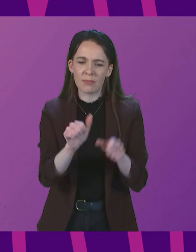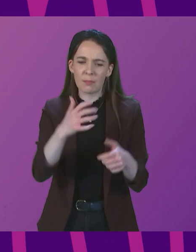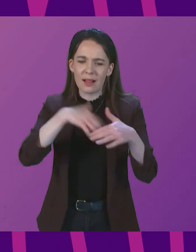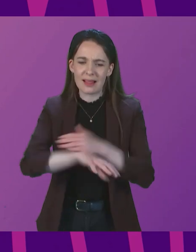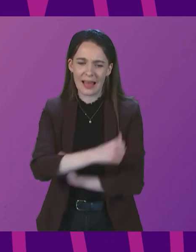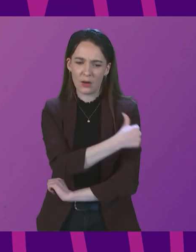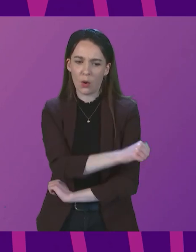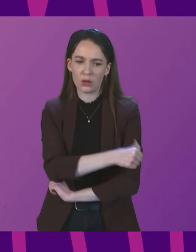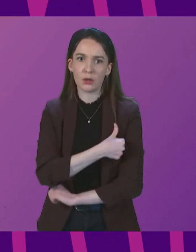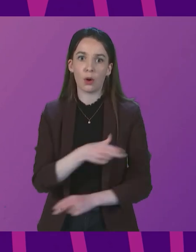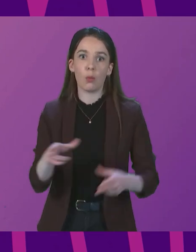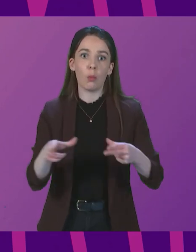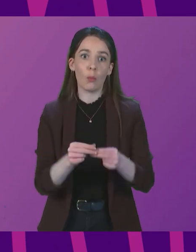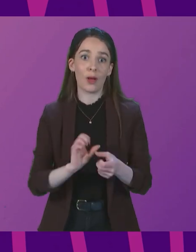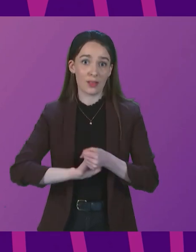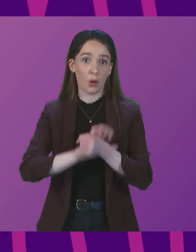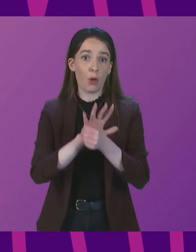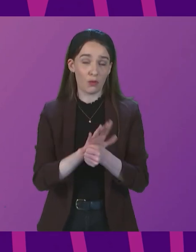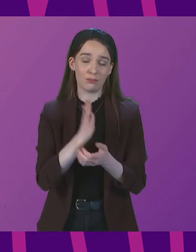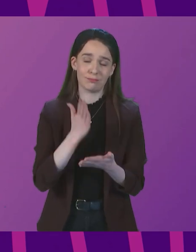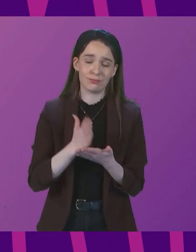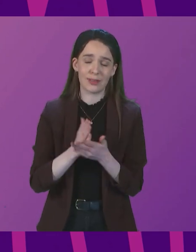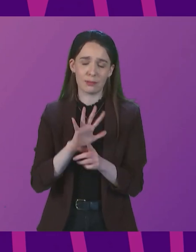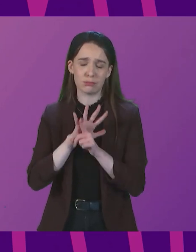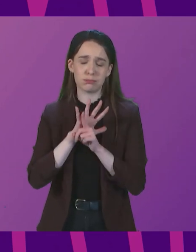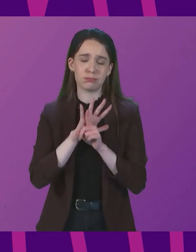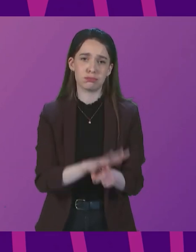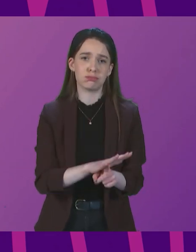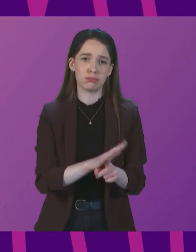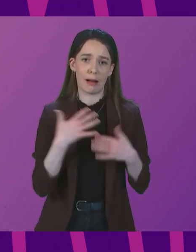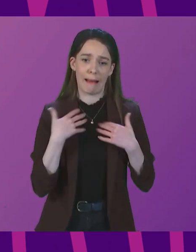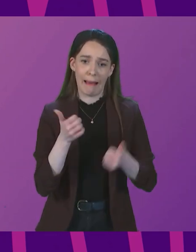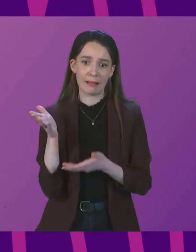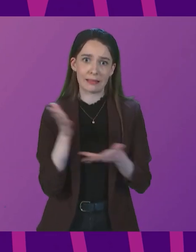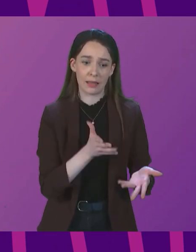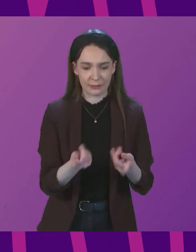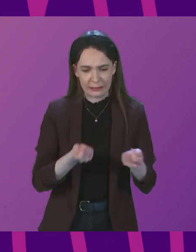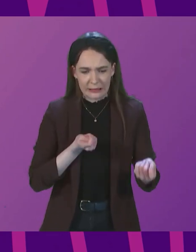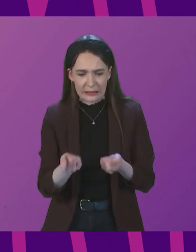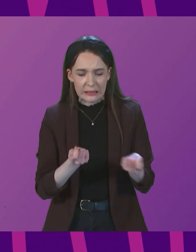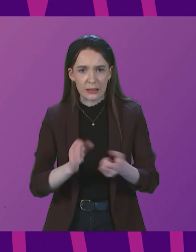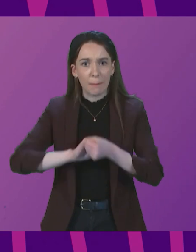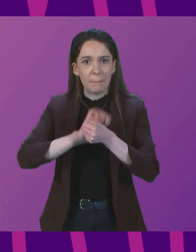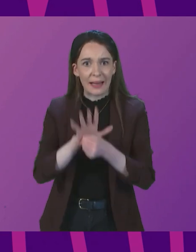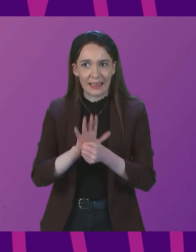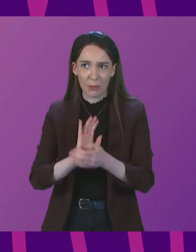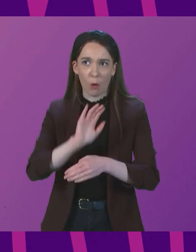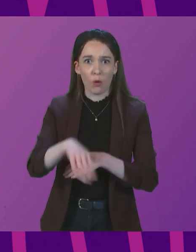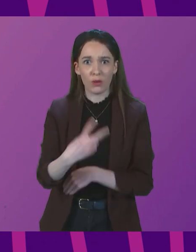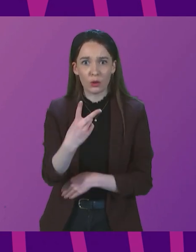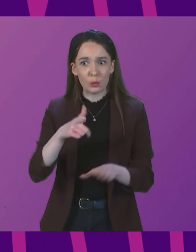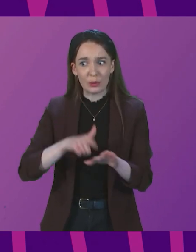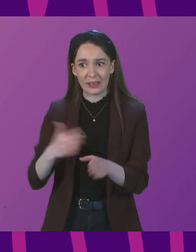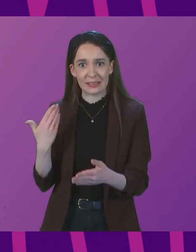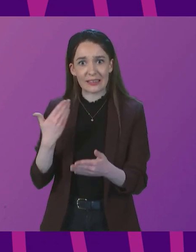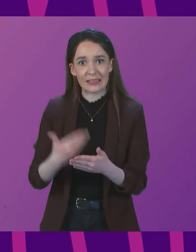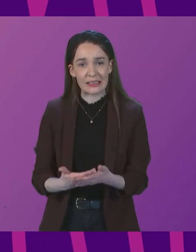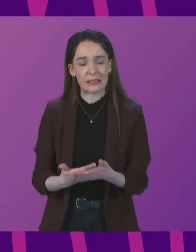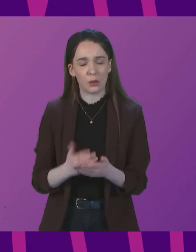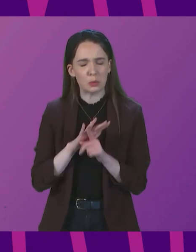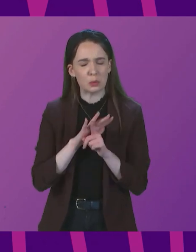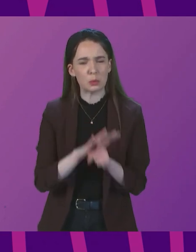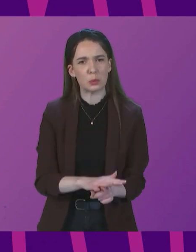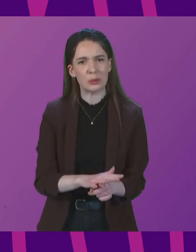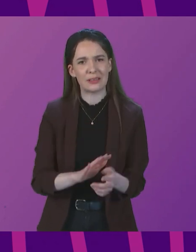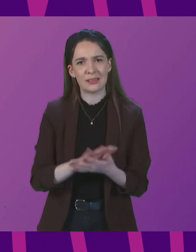causing very significant pressure for a health service that has been dealing with the pandemic for more than two years now. That means